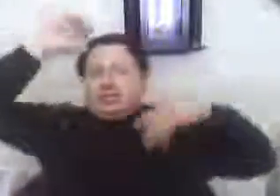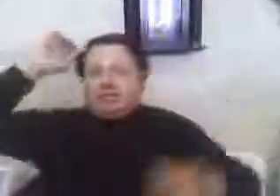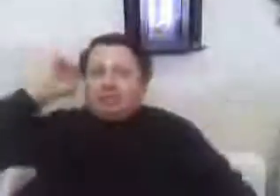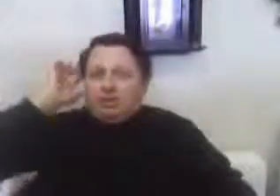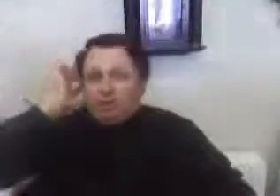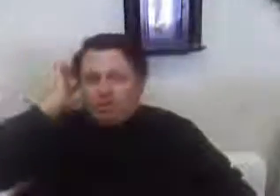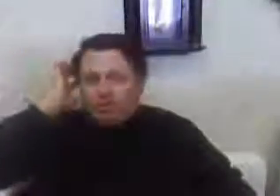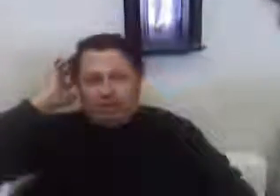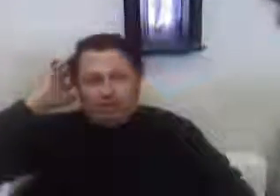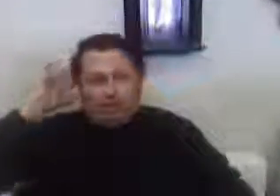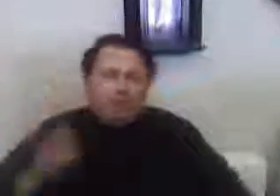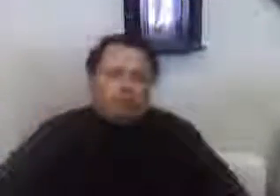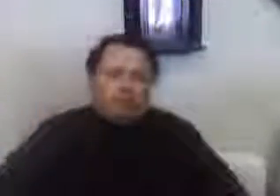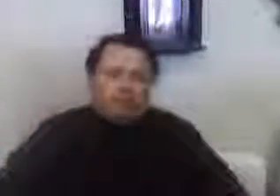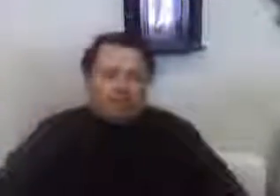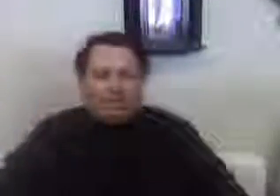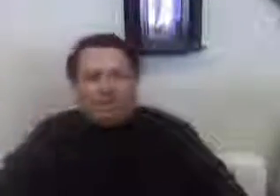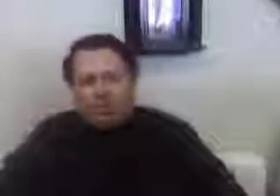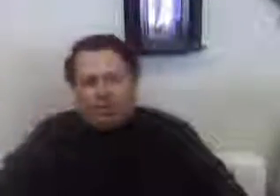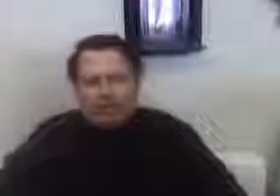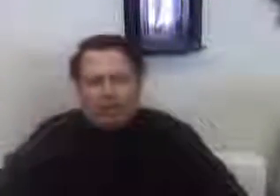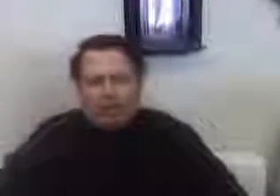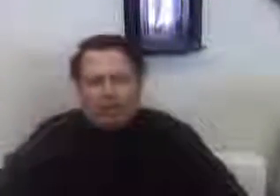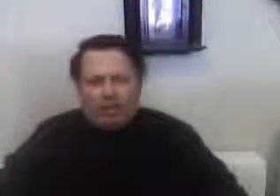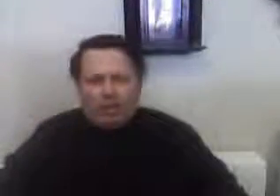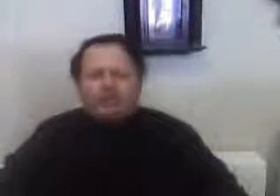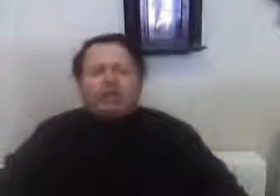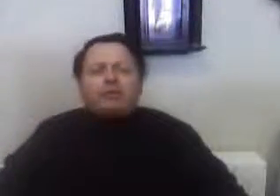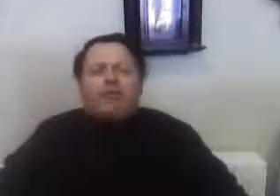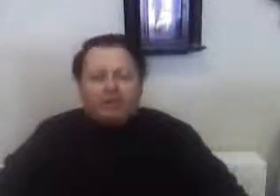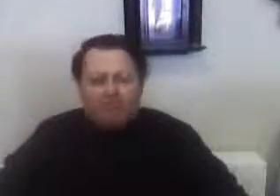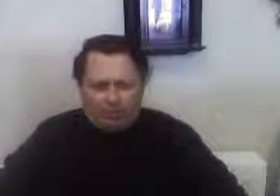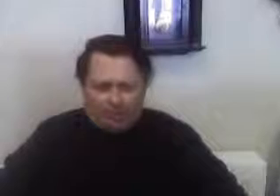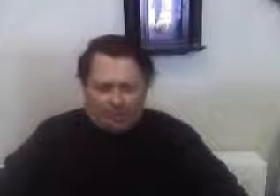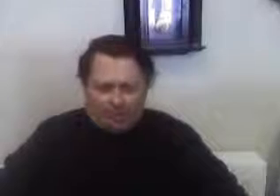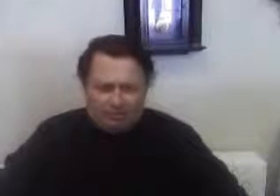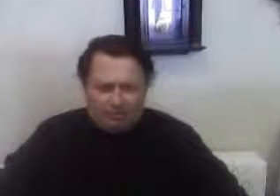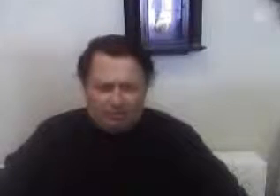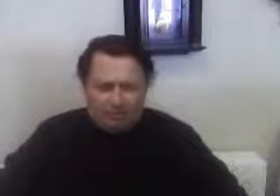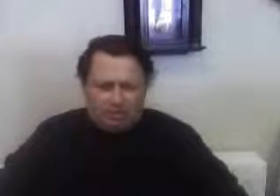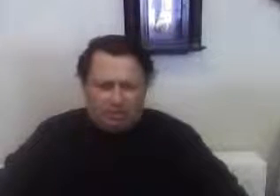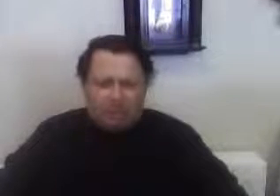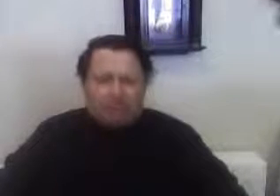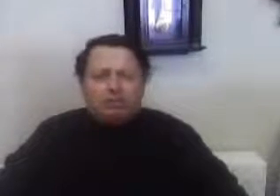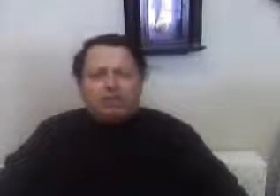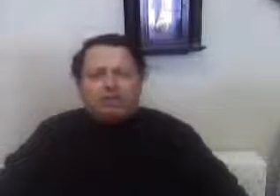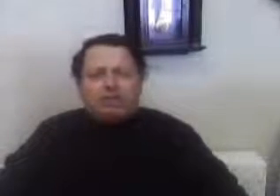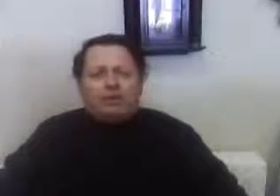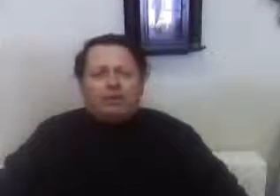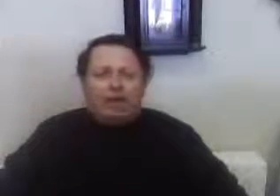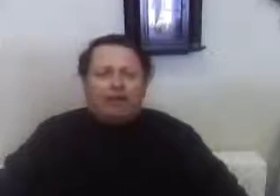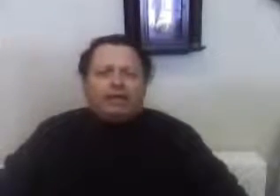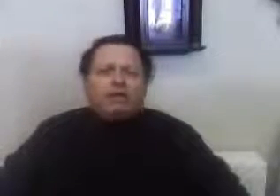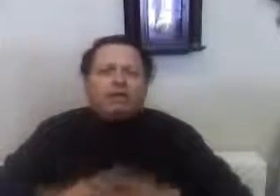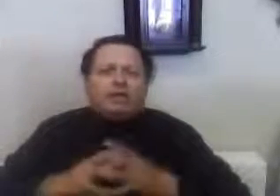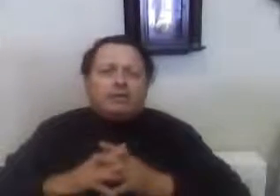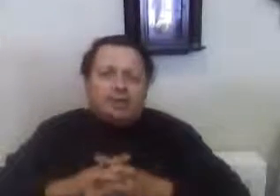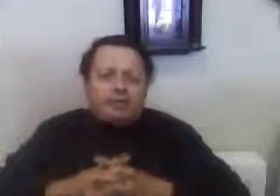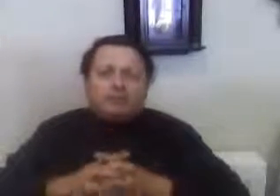think it's ridiculous. You've never heard anyone explain it that way. Think about it for a And you'll understand why things